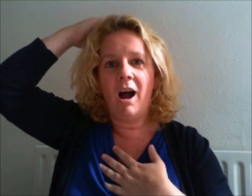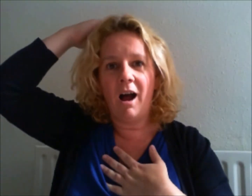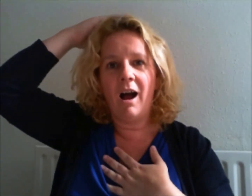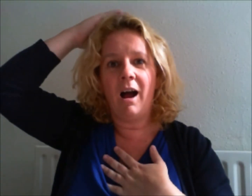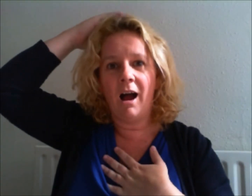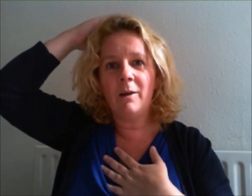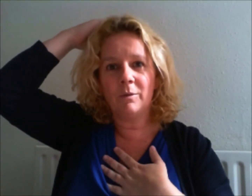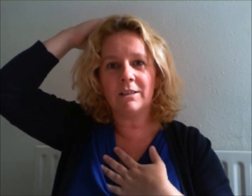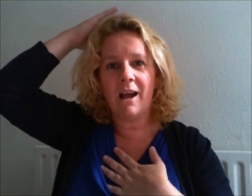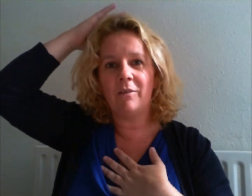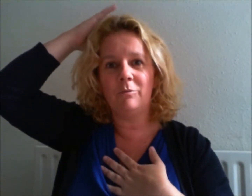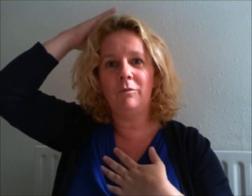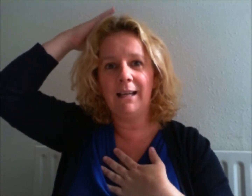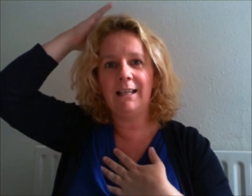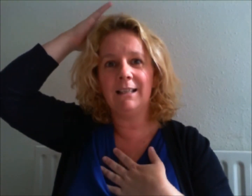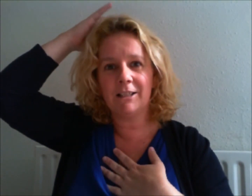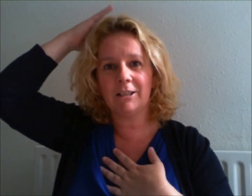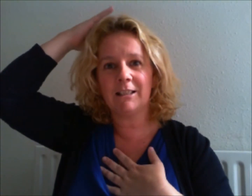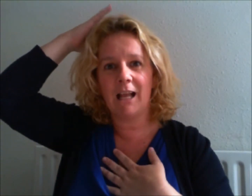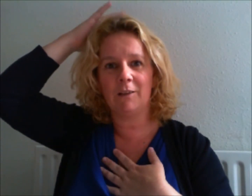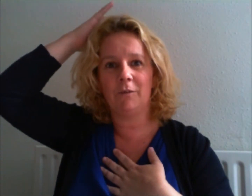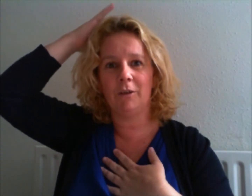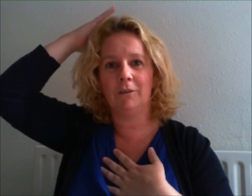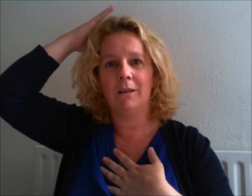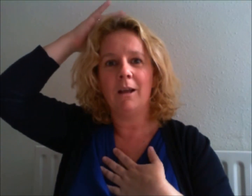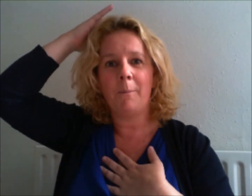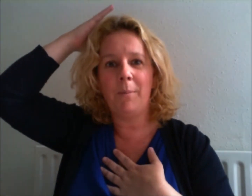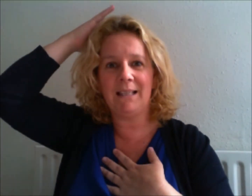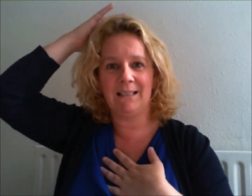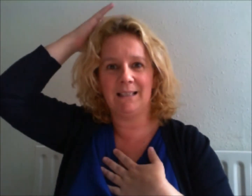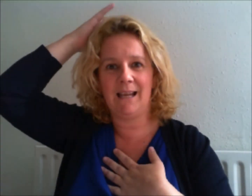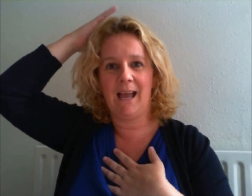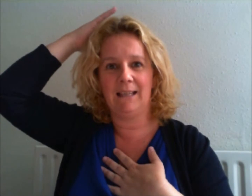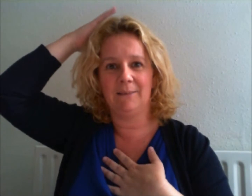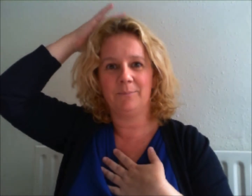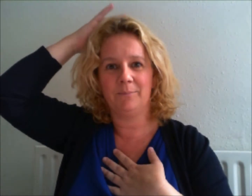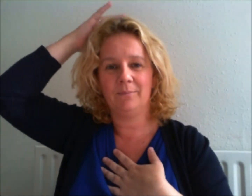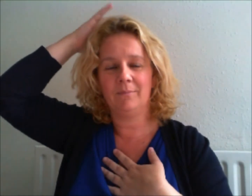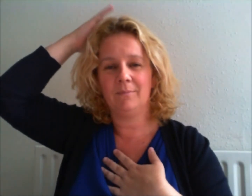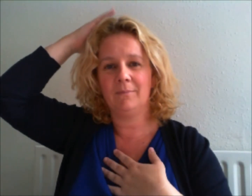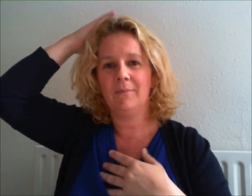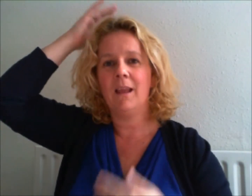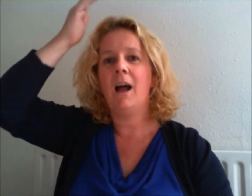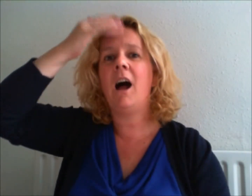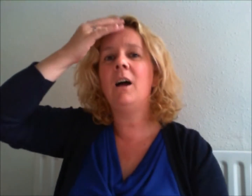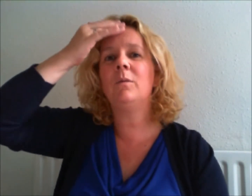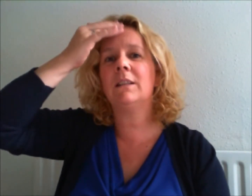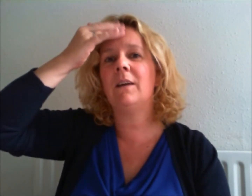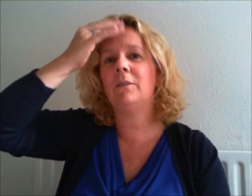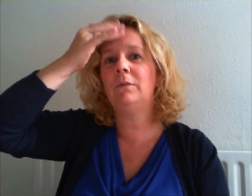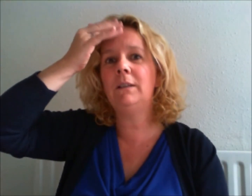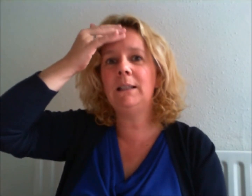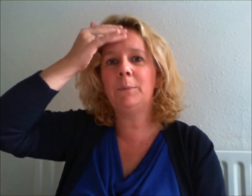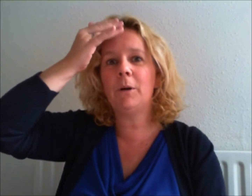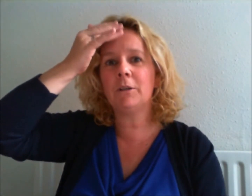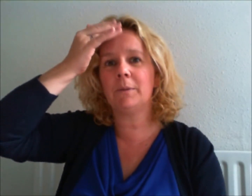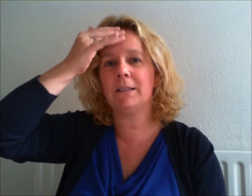I want to have a really successful business day. I want to have a really prosperous